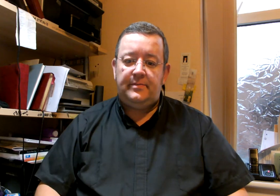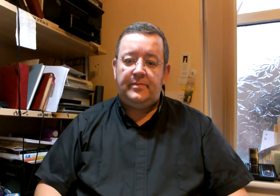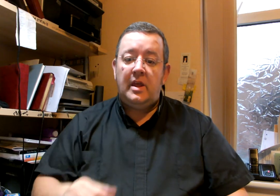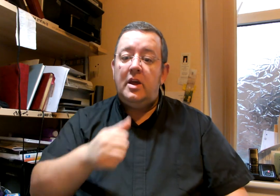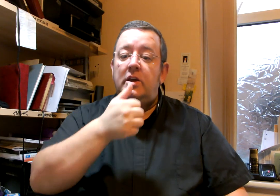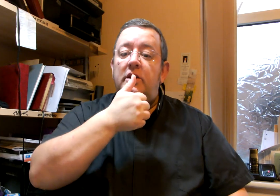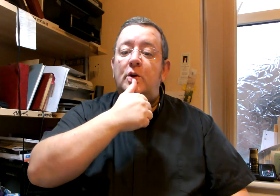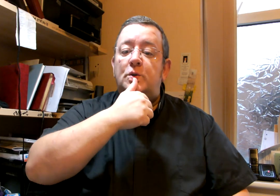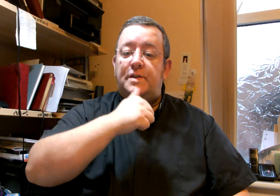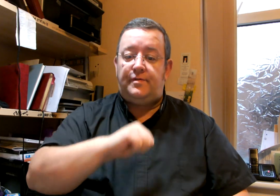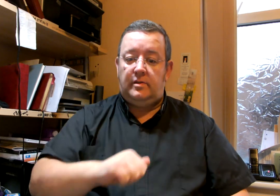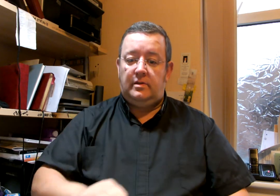Useful.